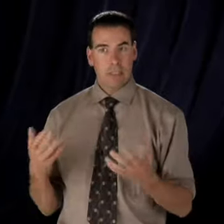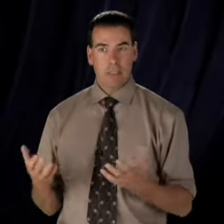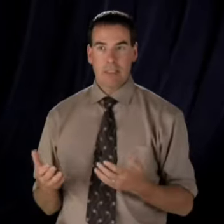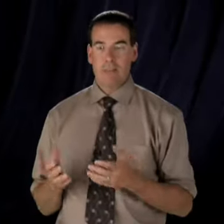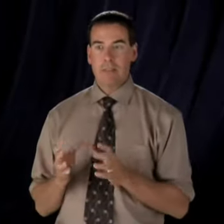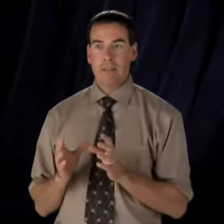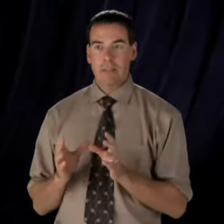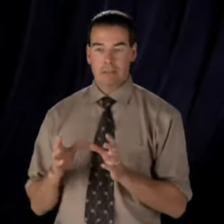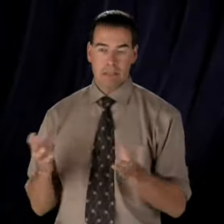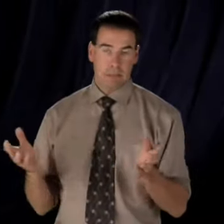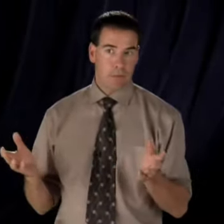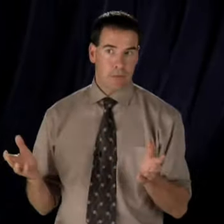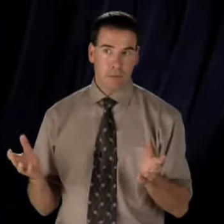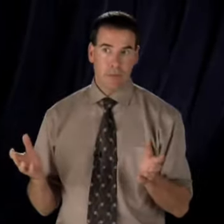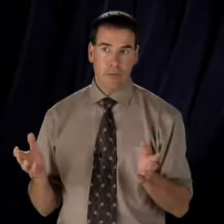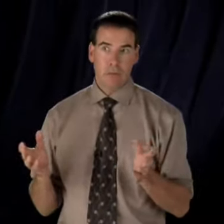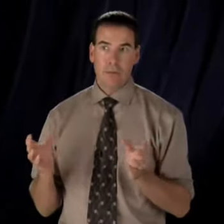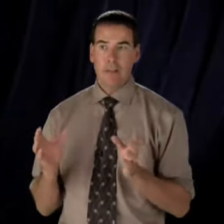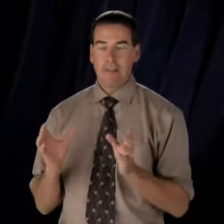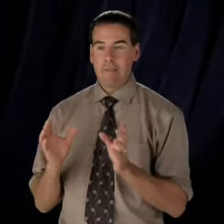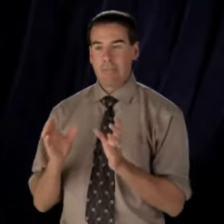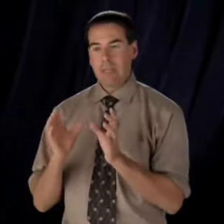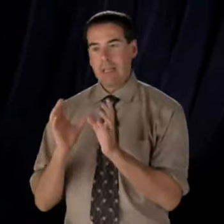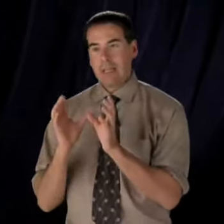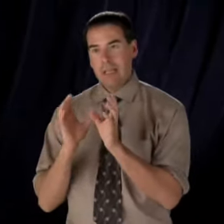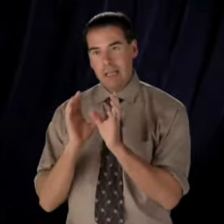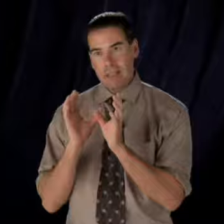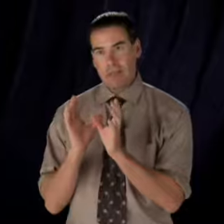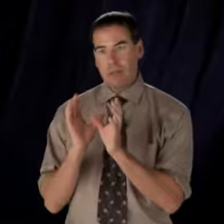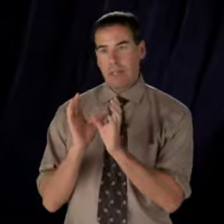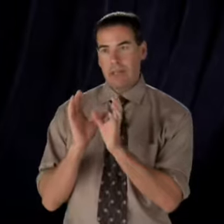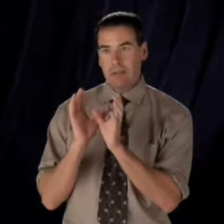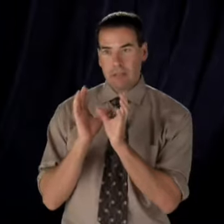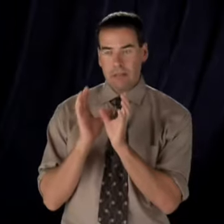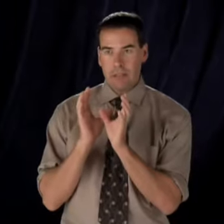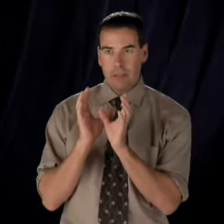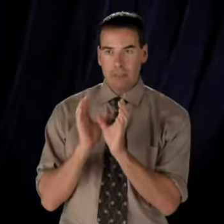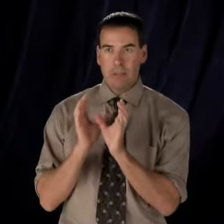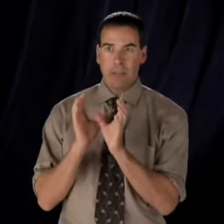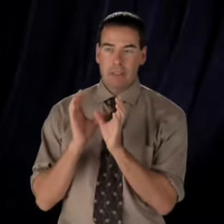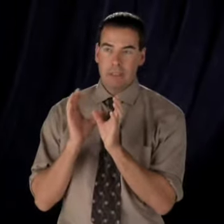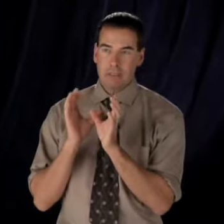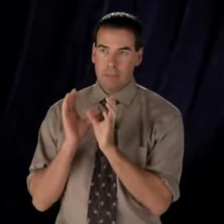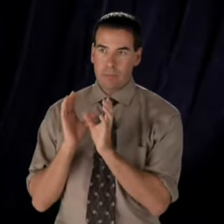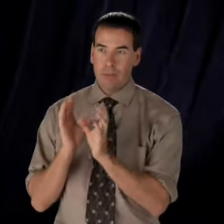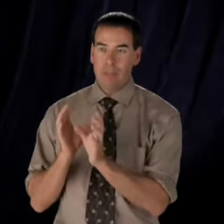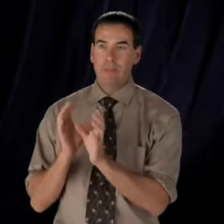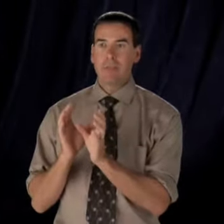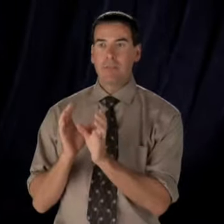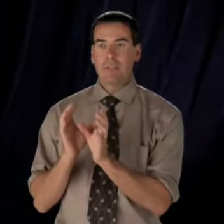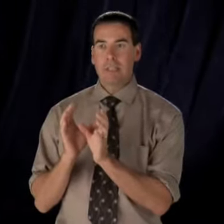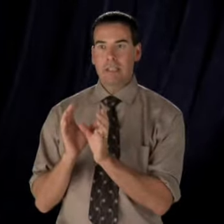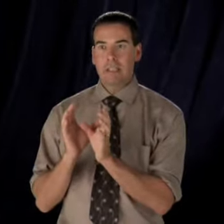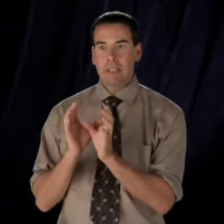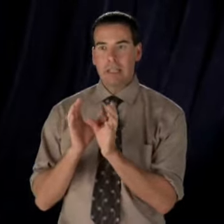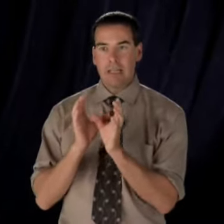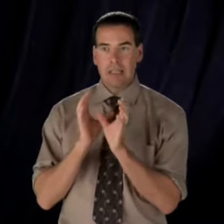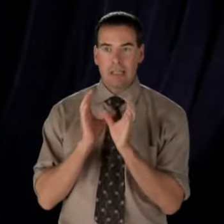take testimony under oath, and has those powers so that the ombudsman can get to the bottom of a complaint and then